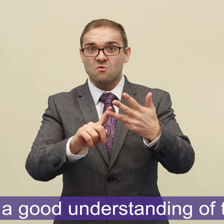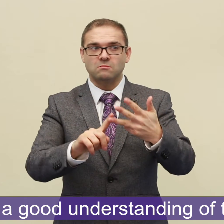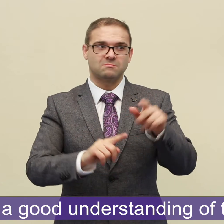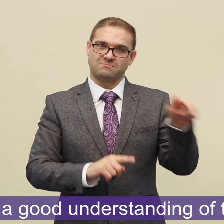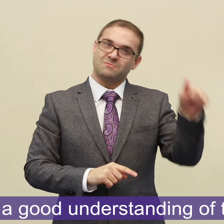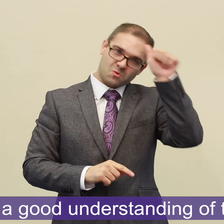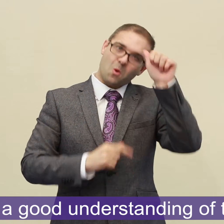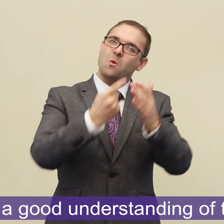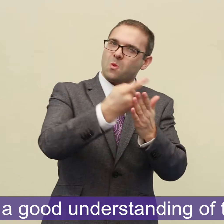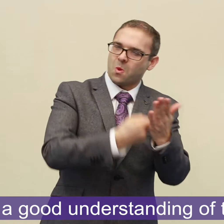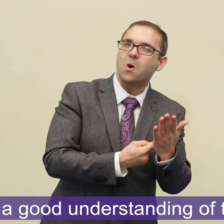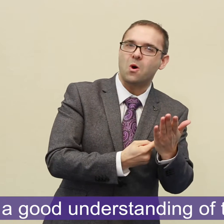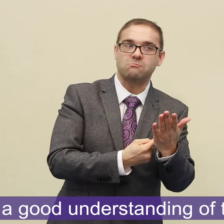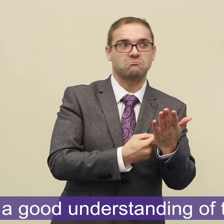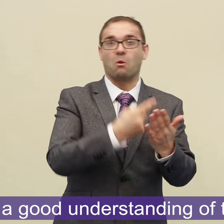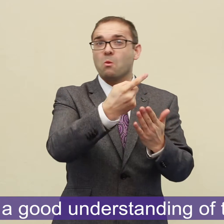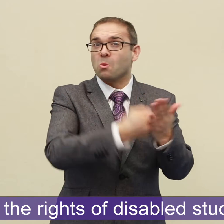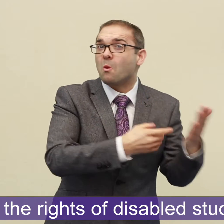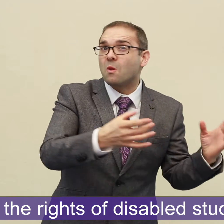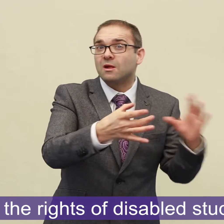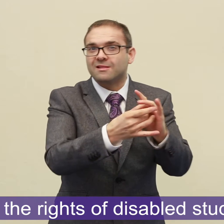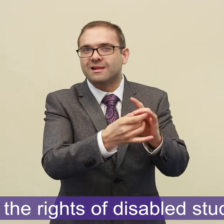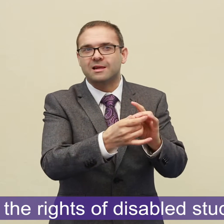Have a good understanding of the law and the rights of disabled students.